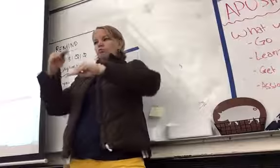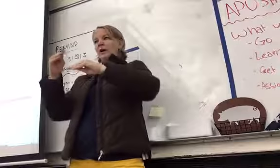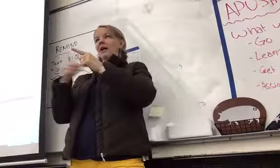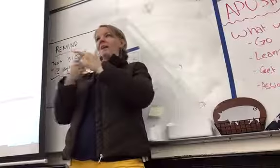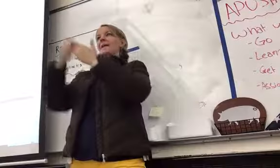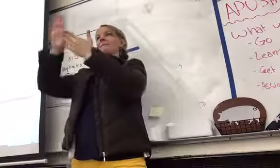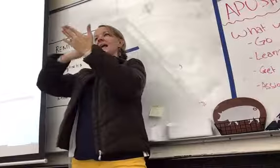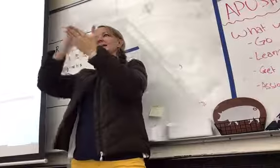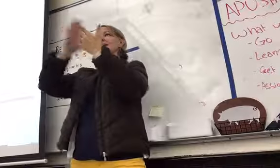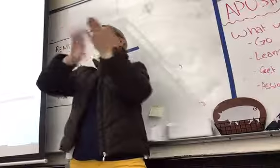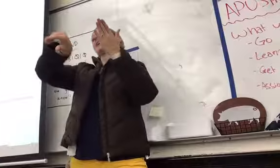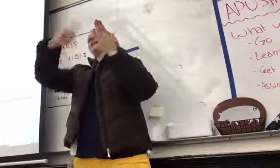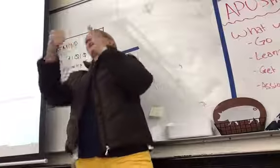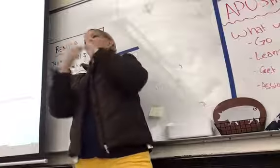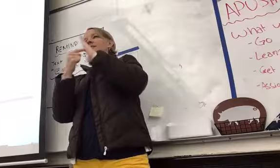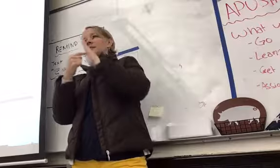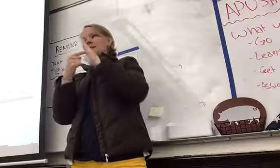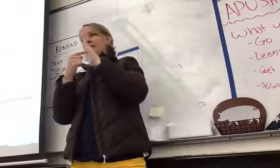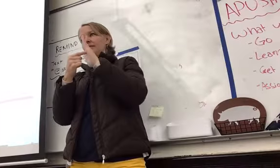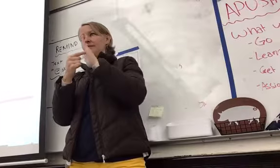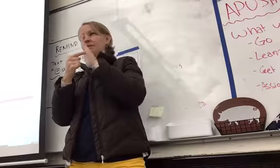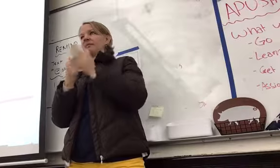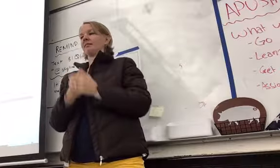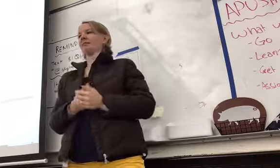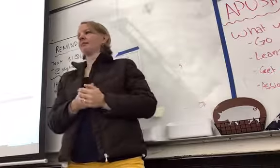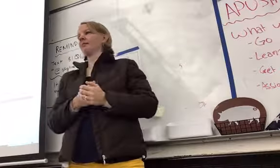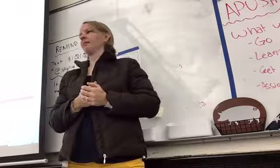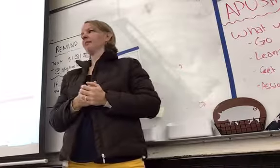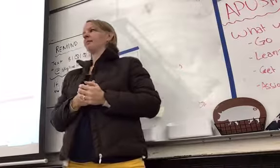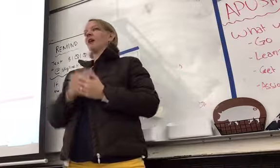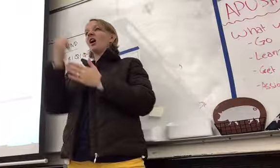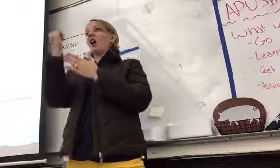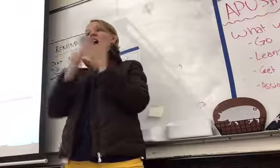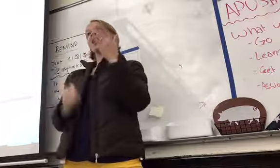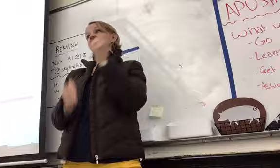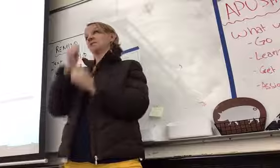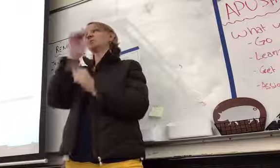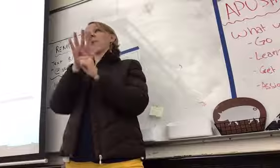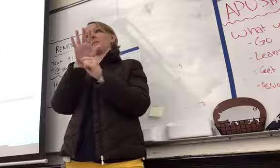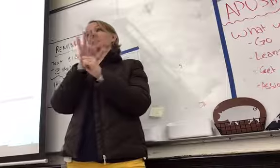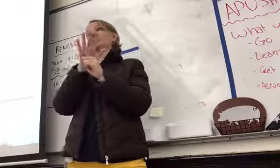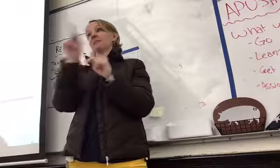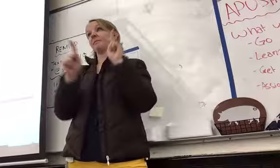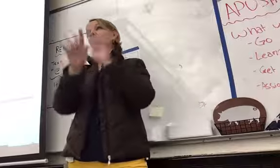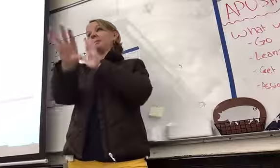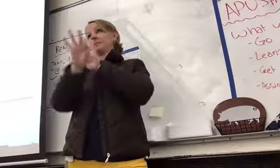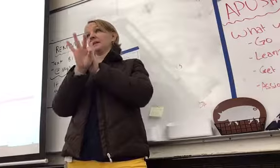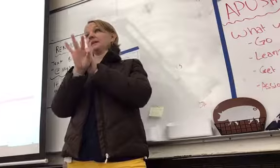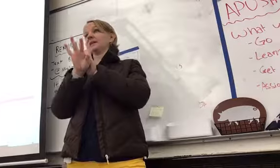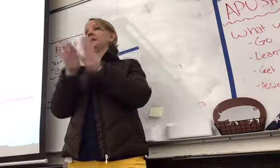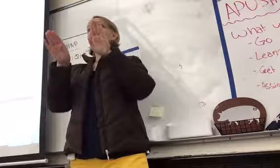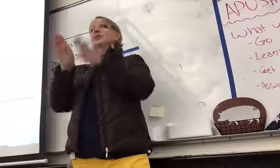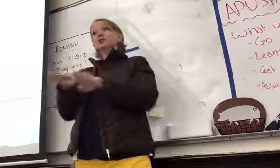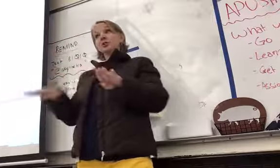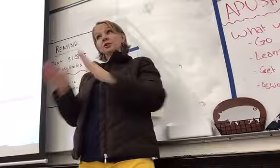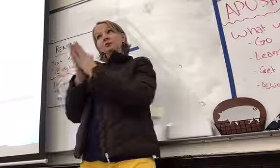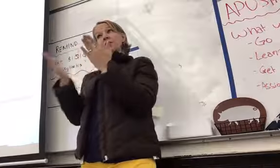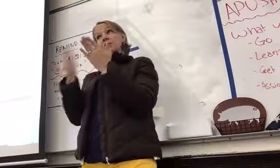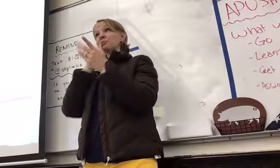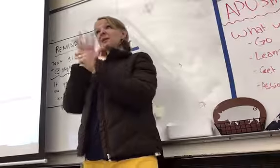it another example of propaganda. Okay? Art is one of the most popular ones that people do. Children's books were really popular last year